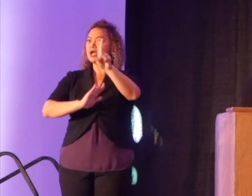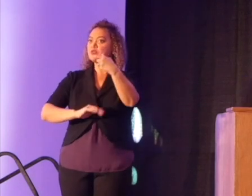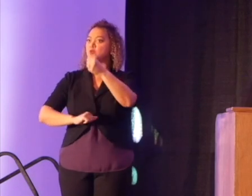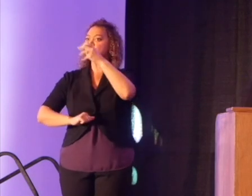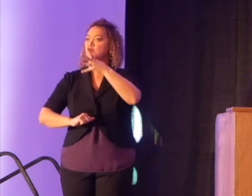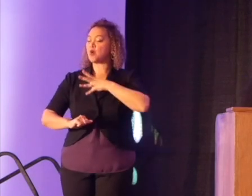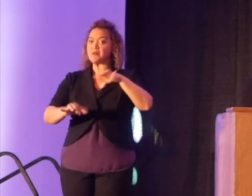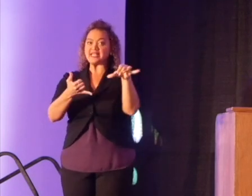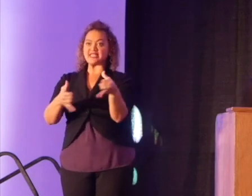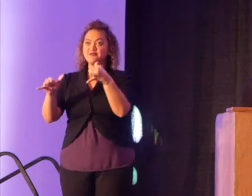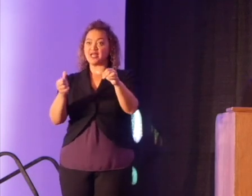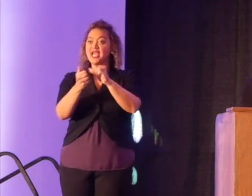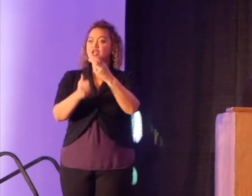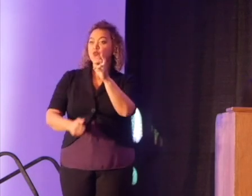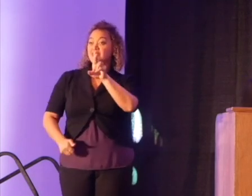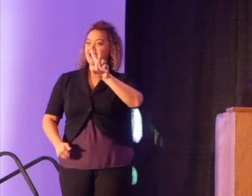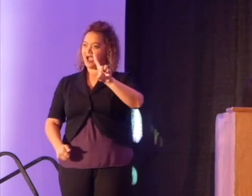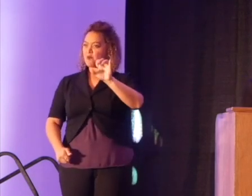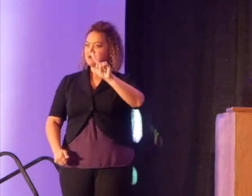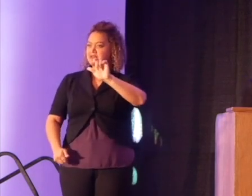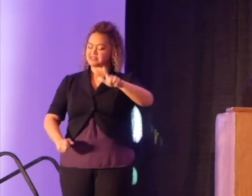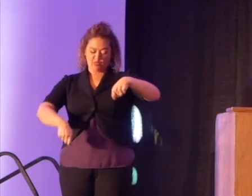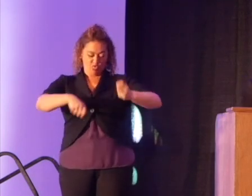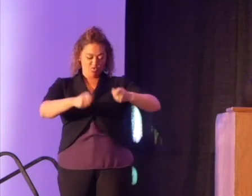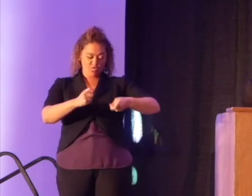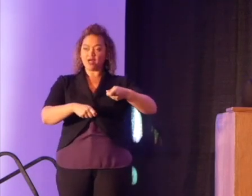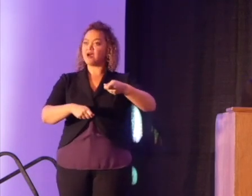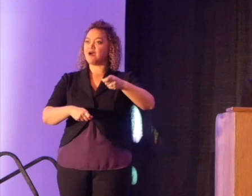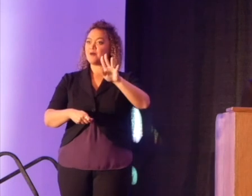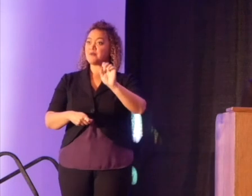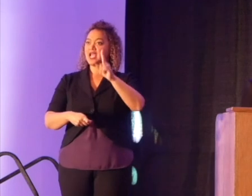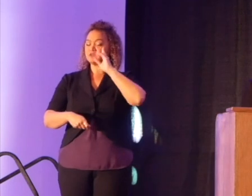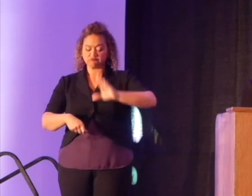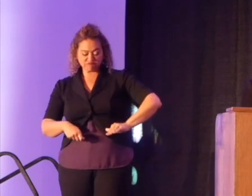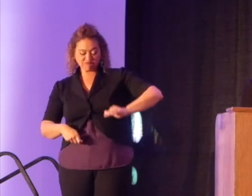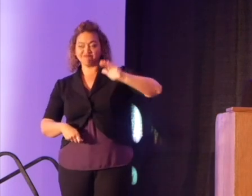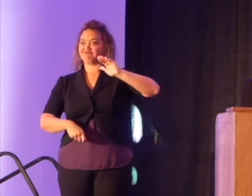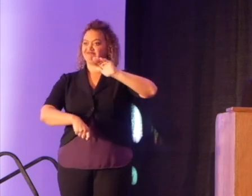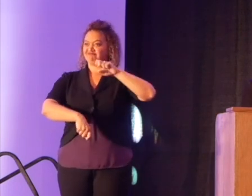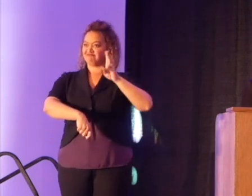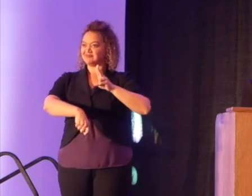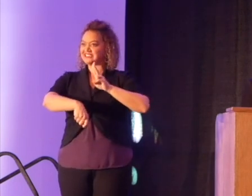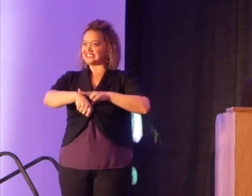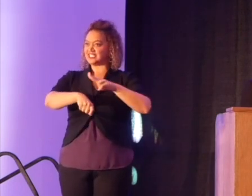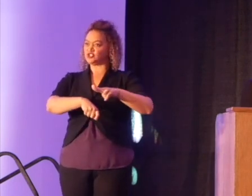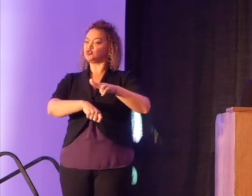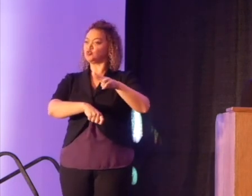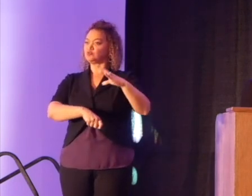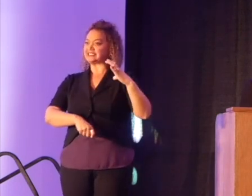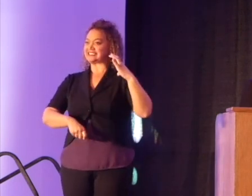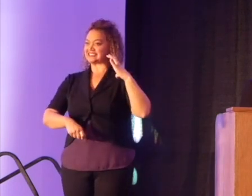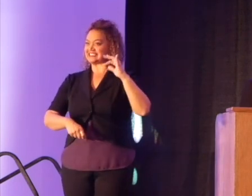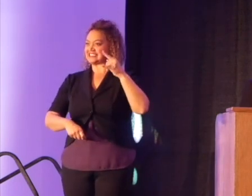played was Howard's steel drum band, born and raised in the nation's capital. I was